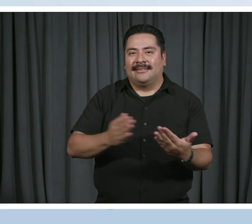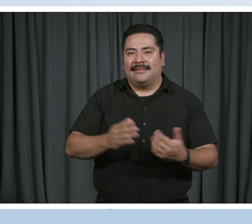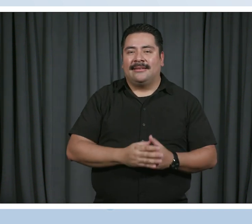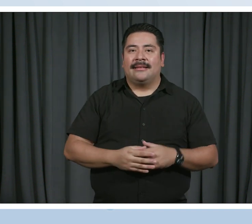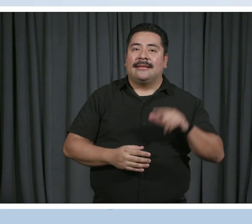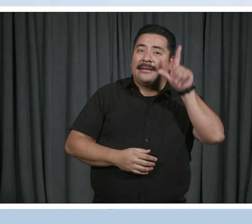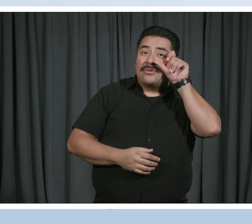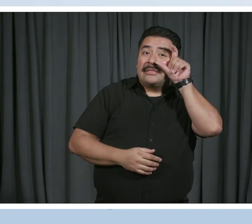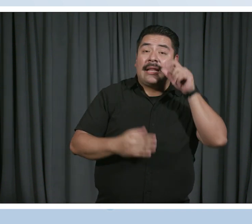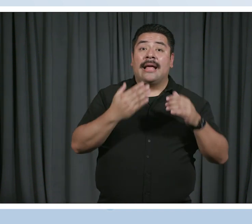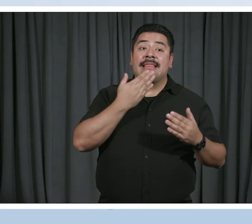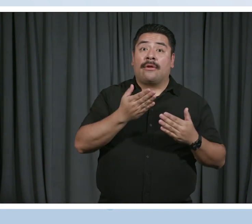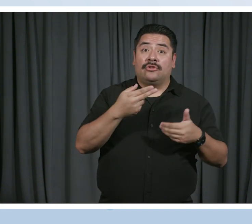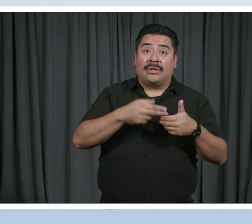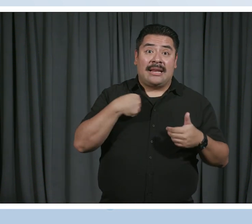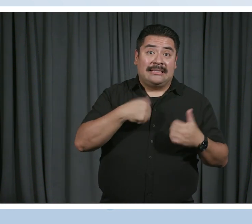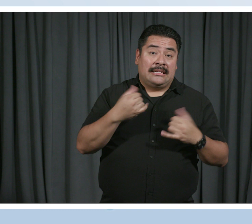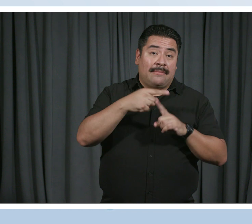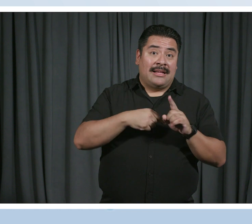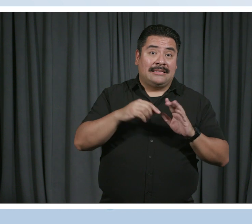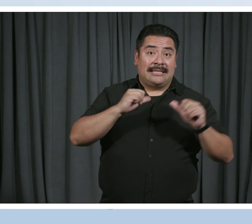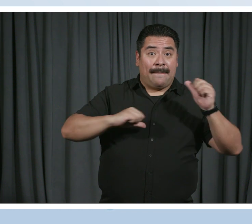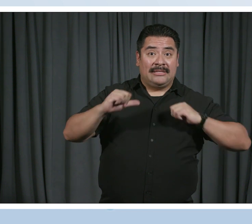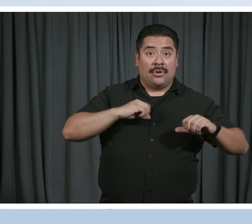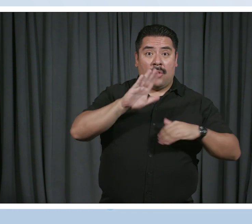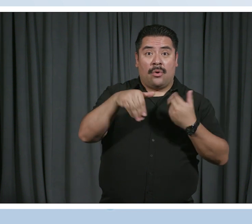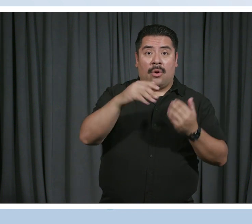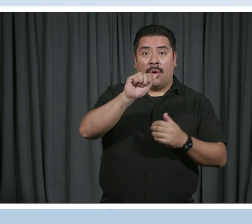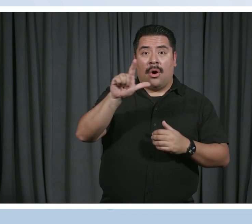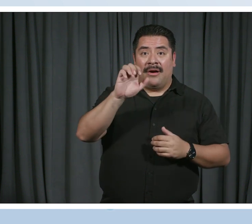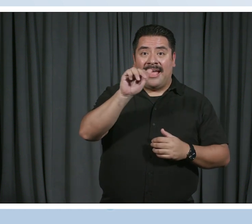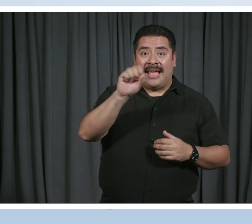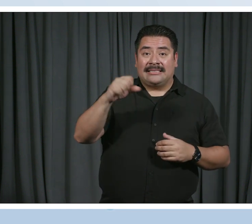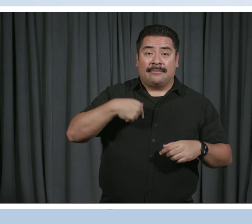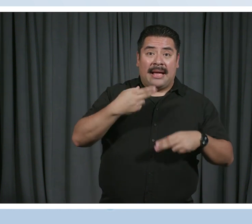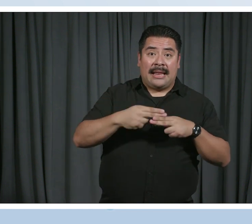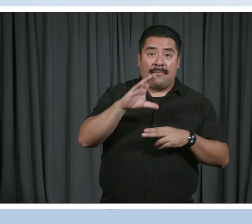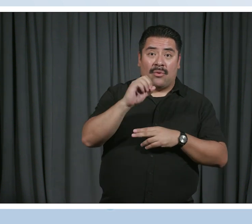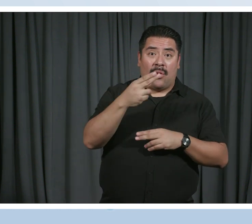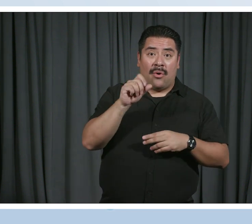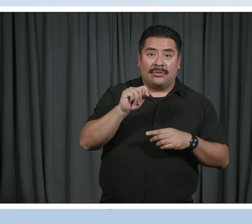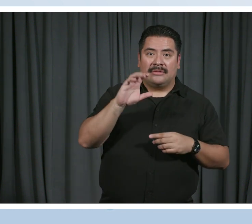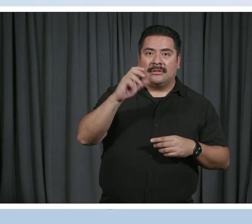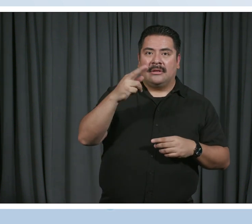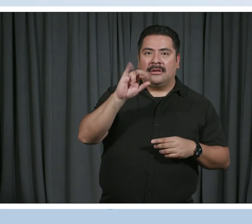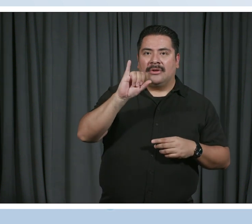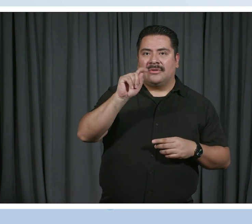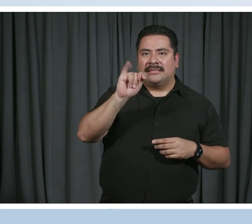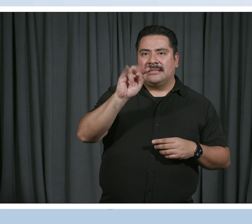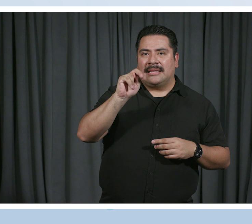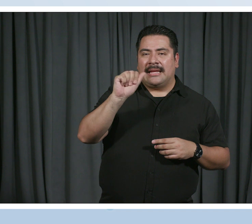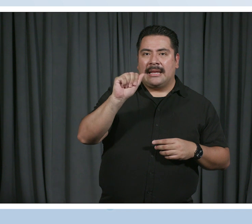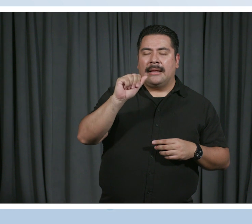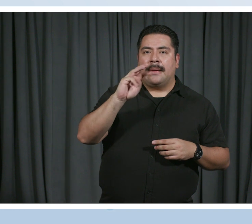Thank you for joining us for this month's episode of All Access. I am your co-host, Christina McLean, along with